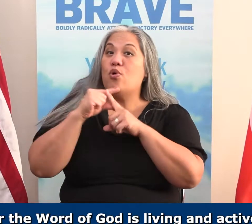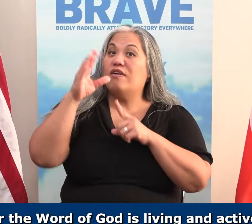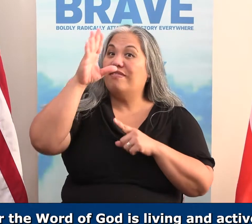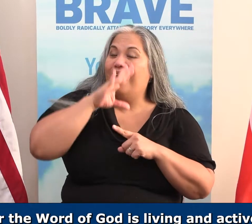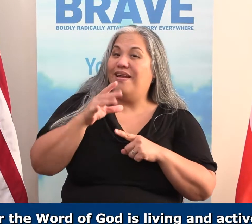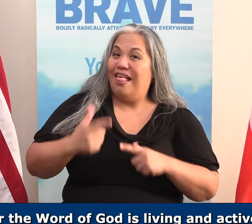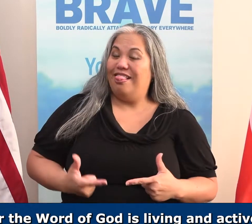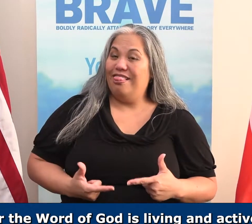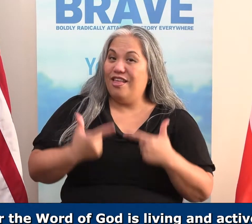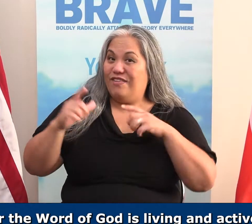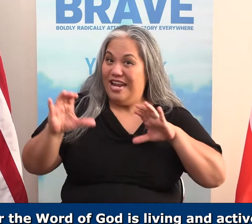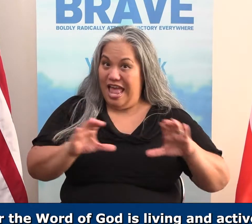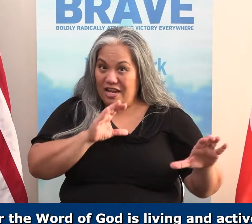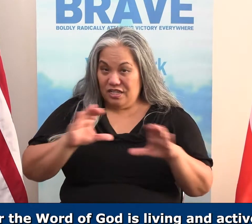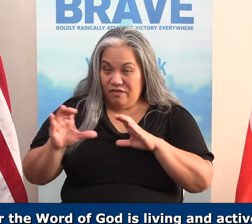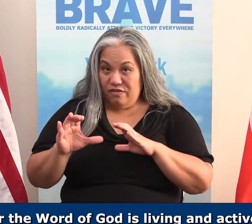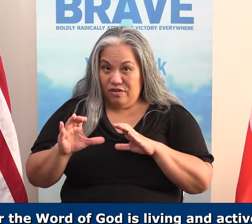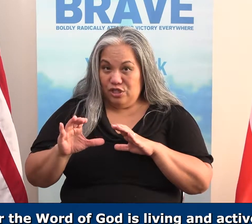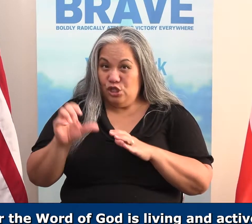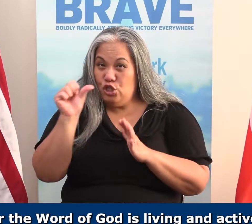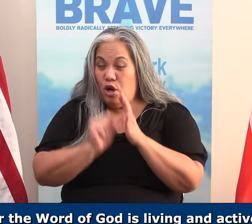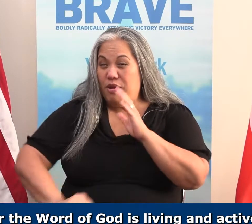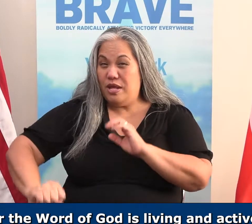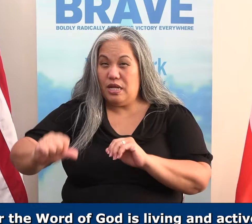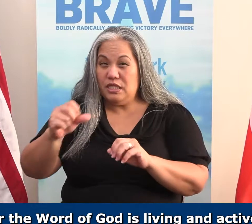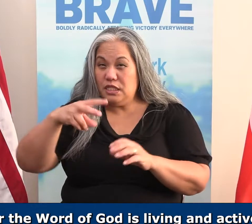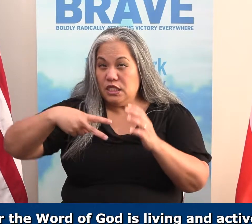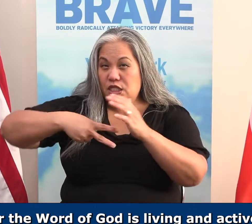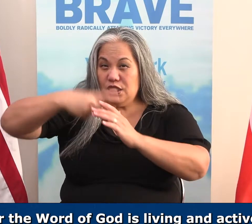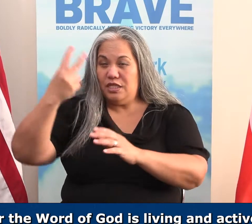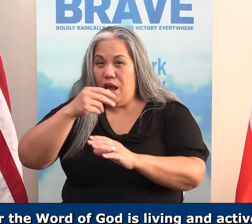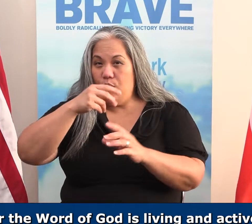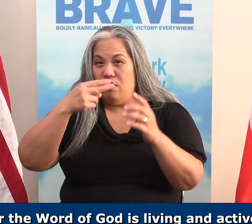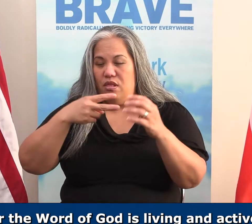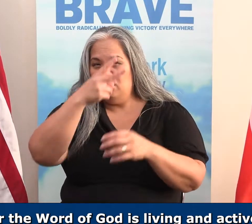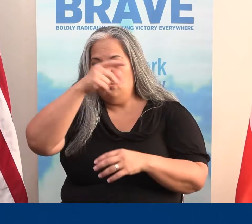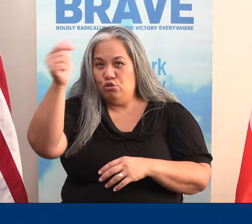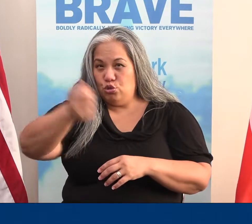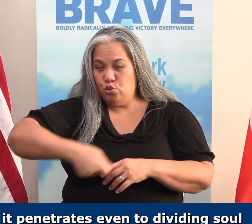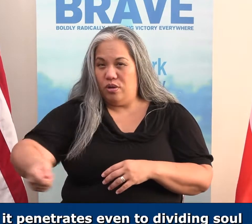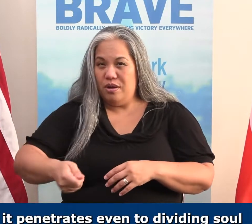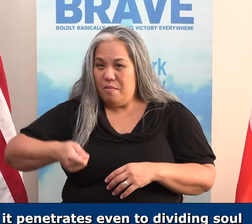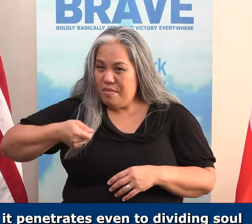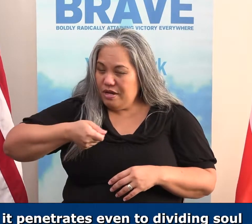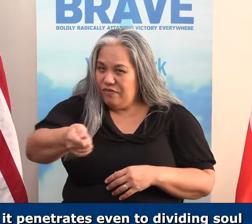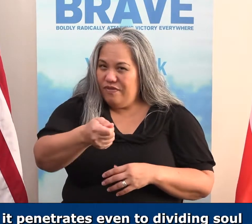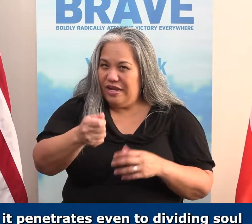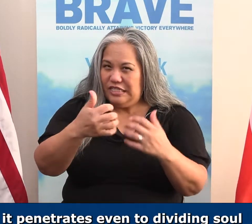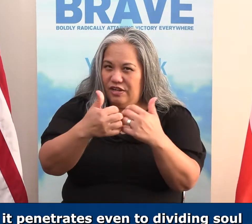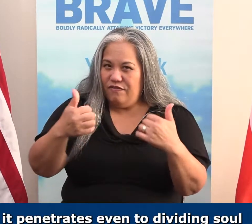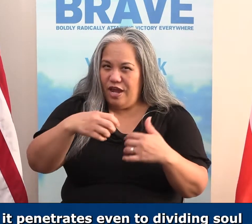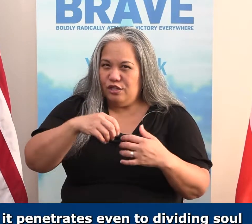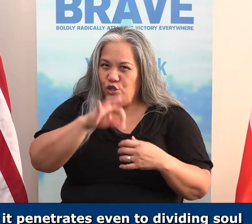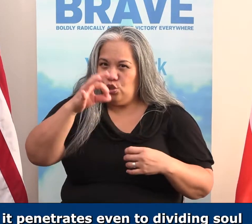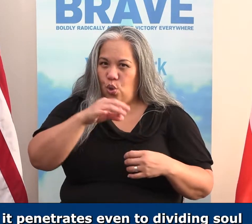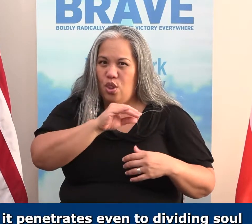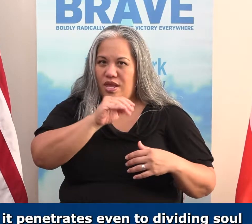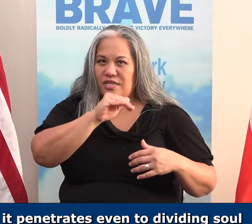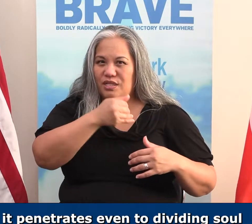the Word of God is living and active, sharper than the devil's sword. It penetrates even the dividing soul and spirit, joints and